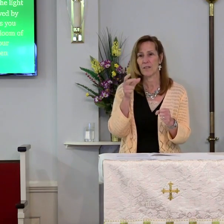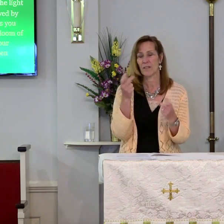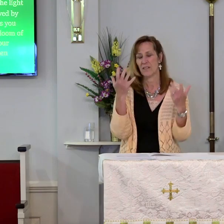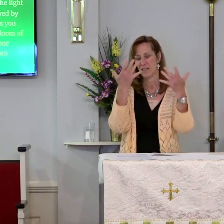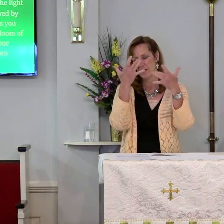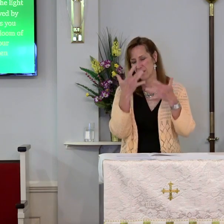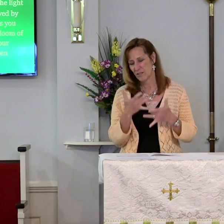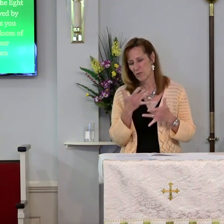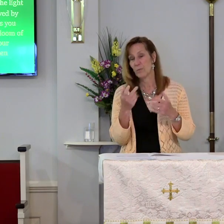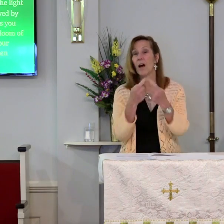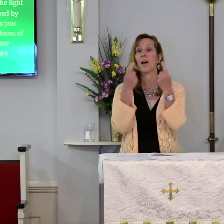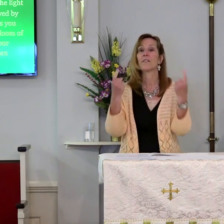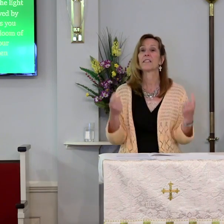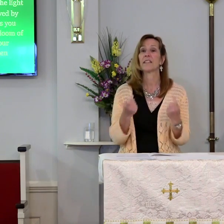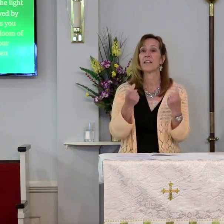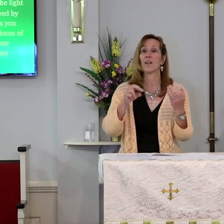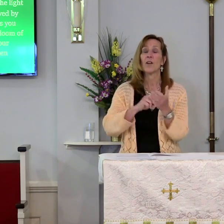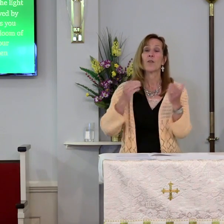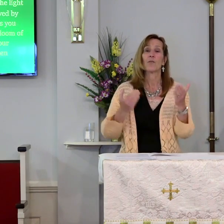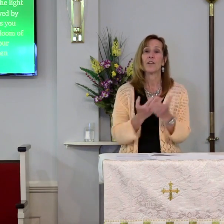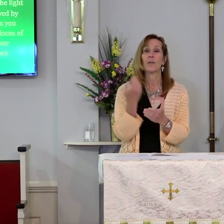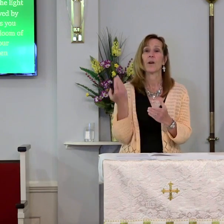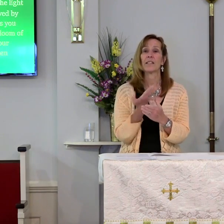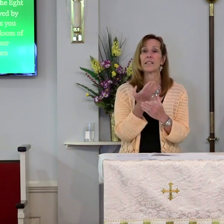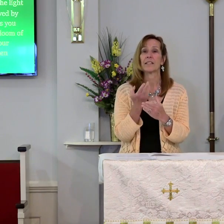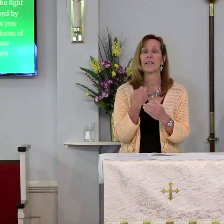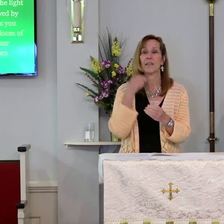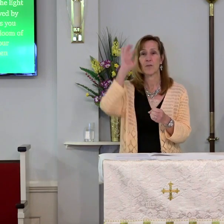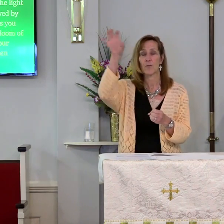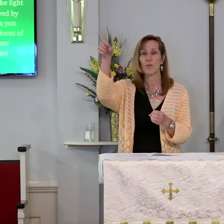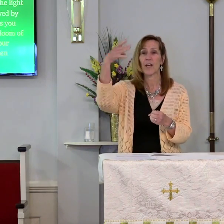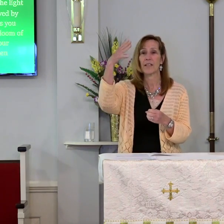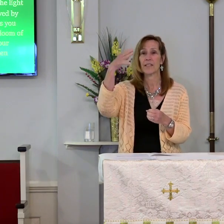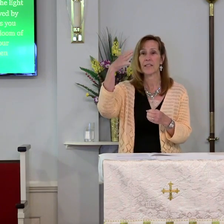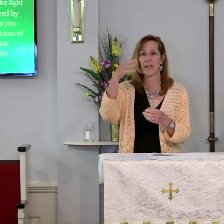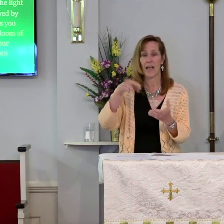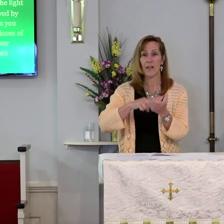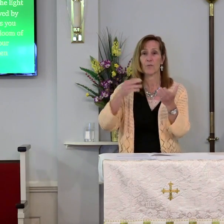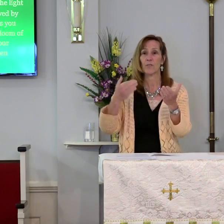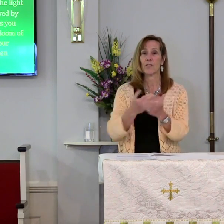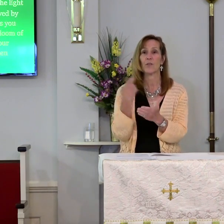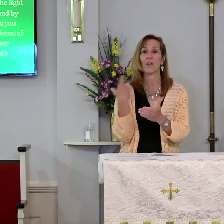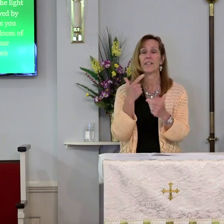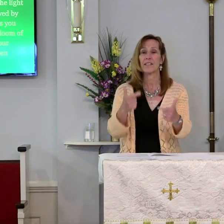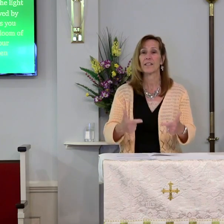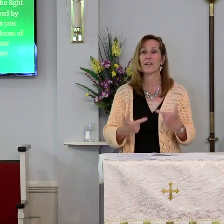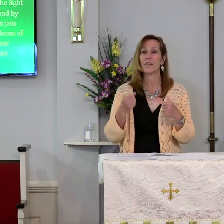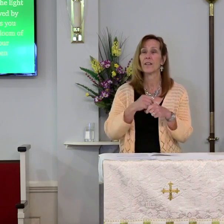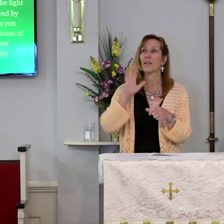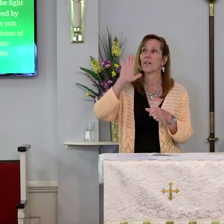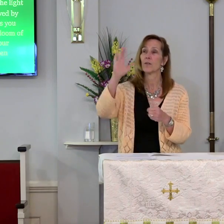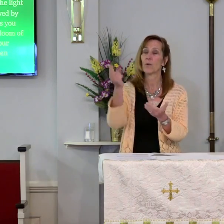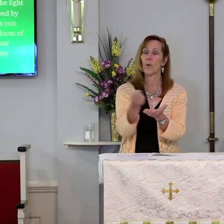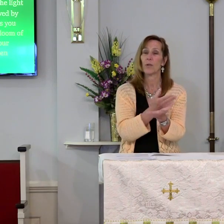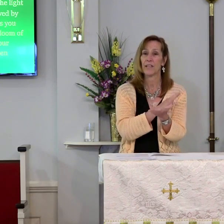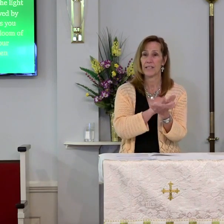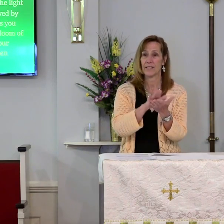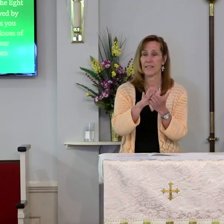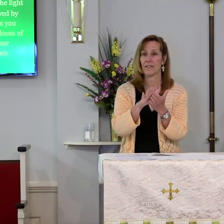gloom of sin. Renew us in grace and restore us to living in your holiness.